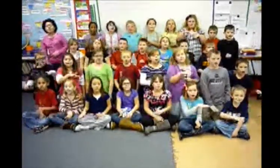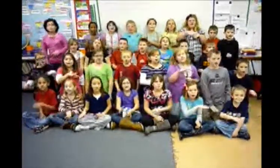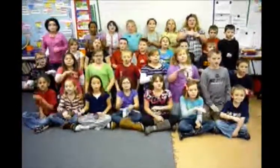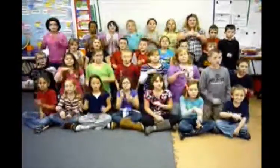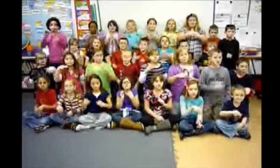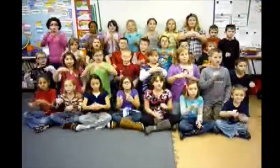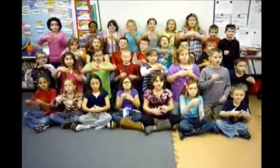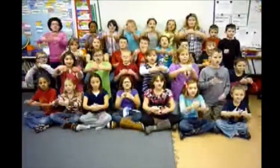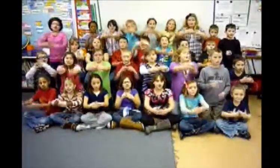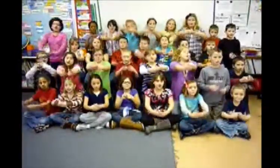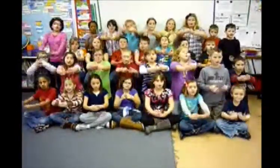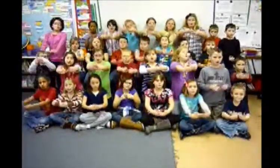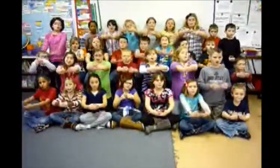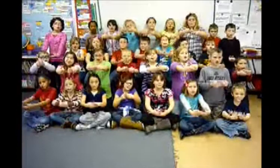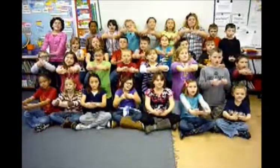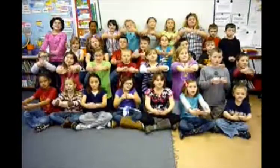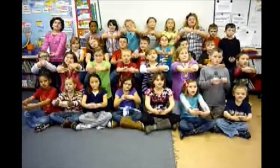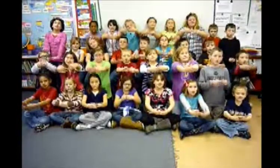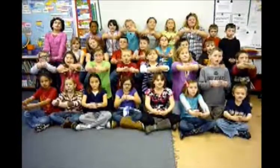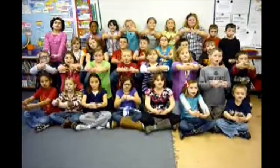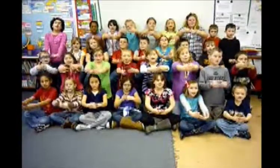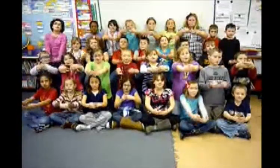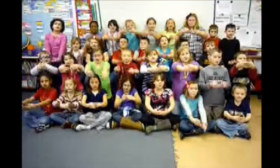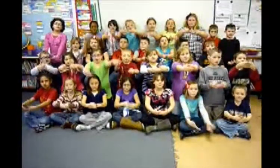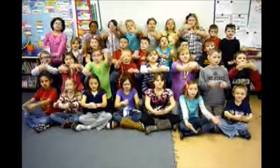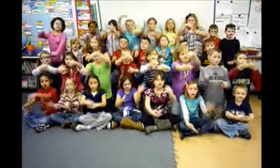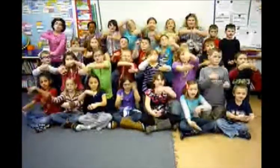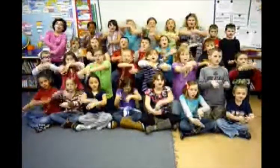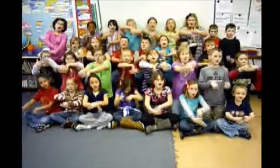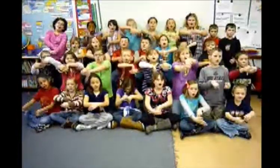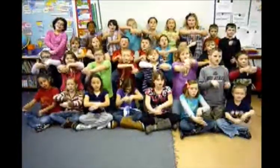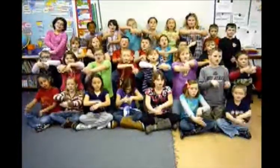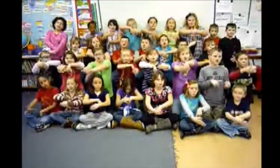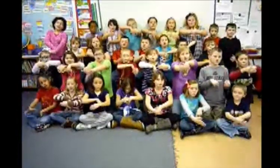he ran up all the time